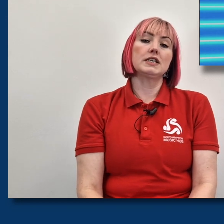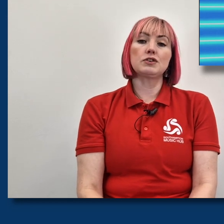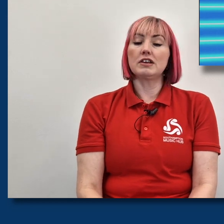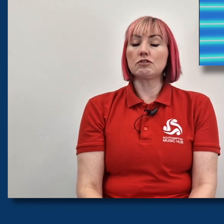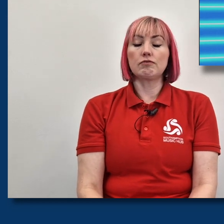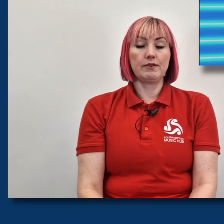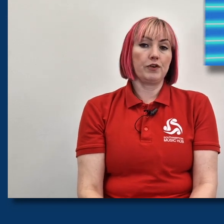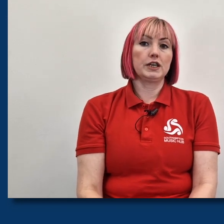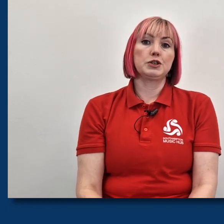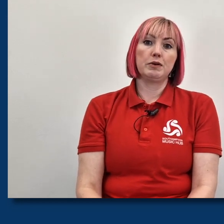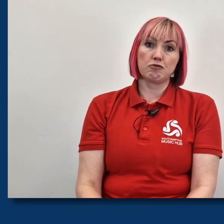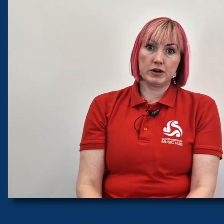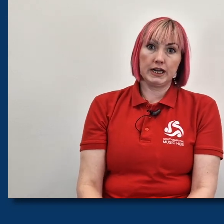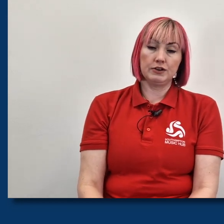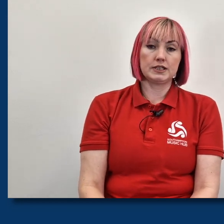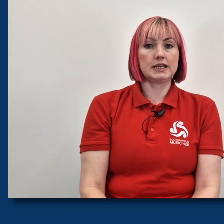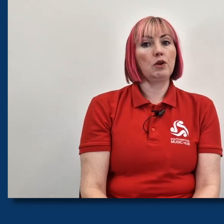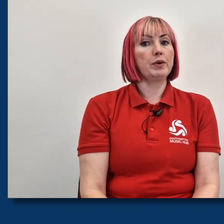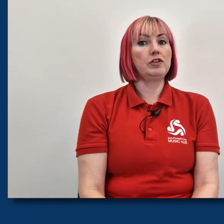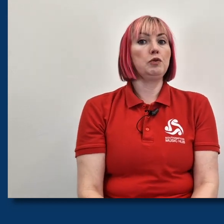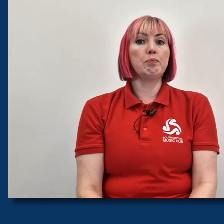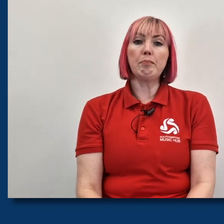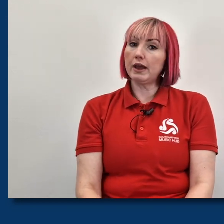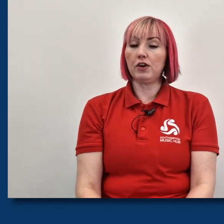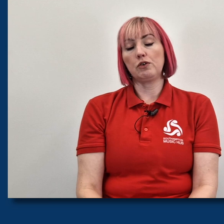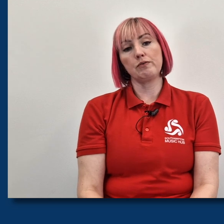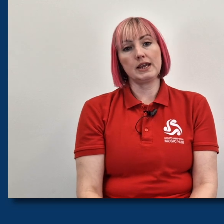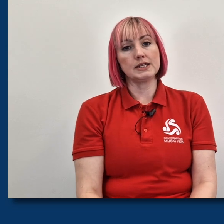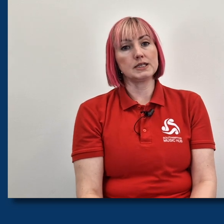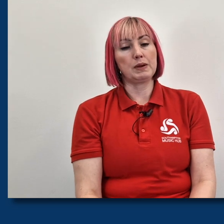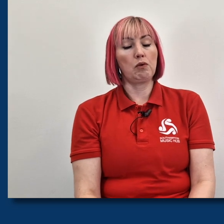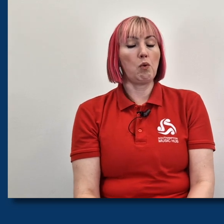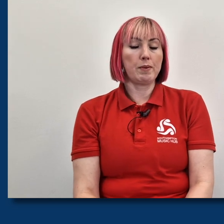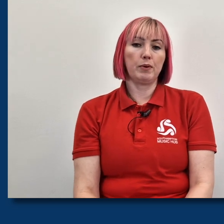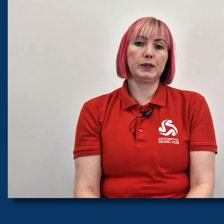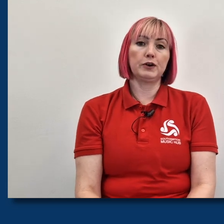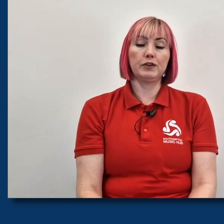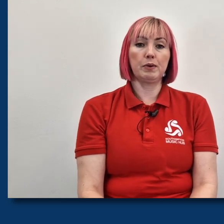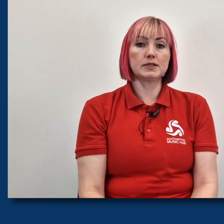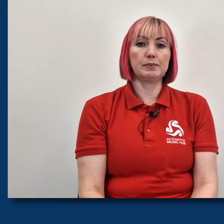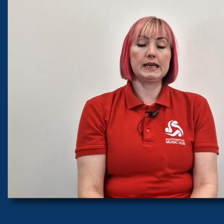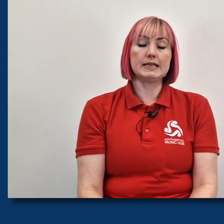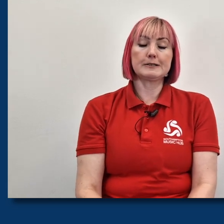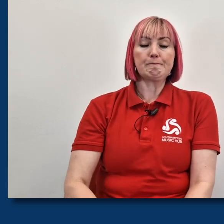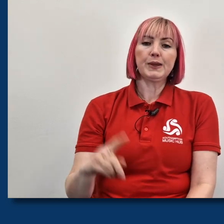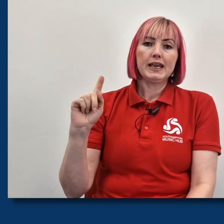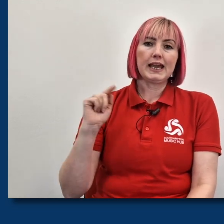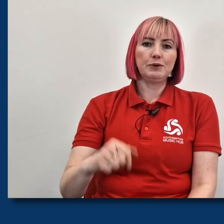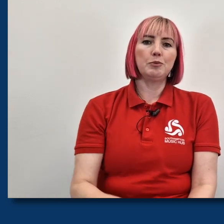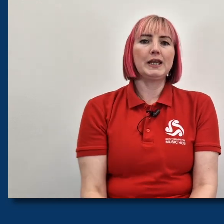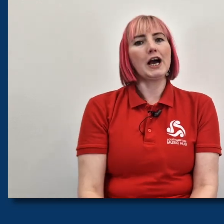So this song is great fun, it should be really good to sing along with. You might have heard it already because it's been quite popular over the past couple of years.